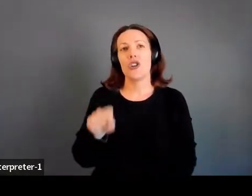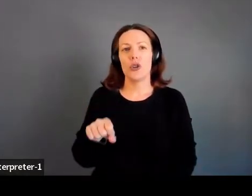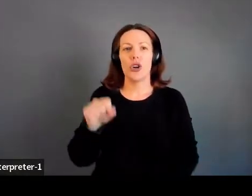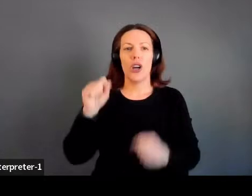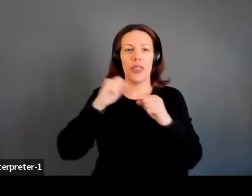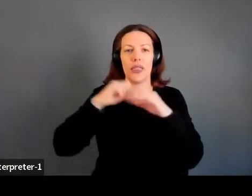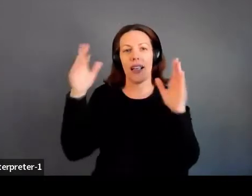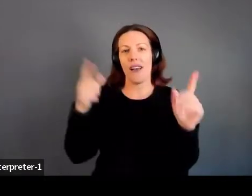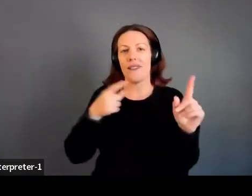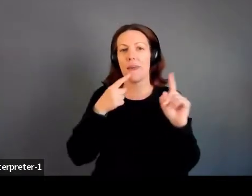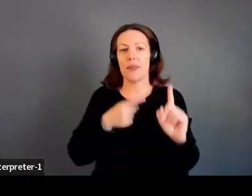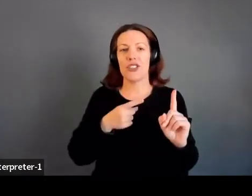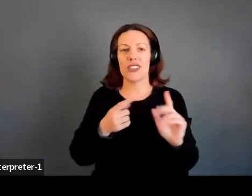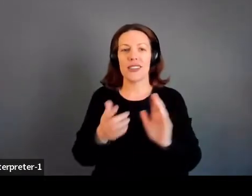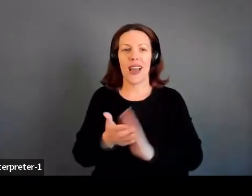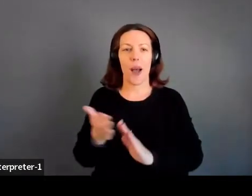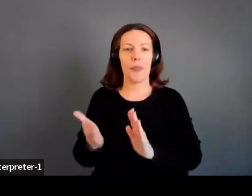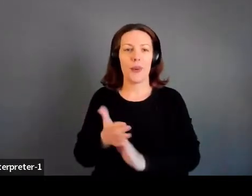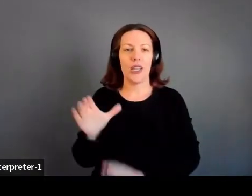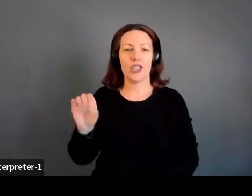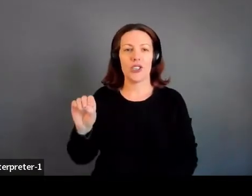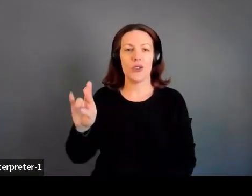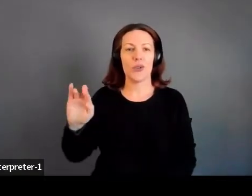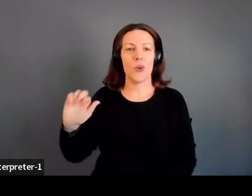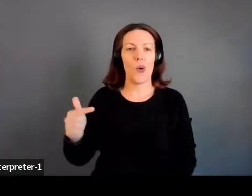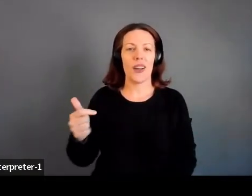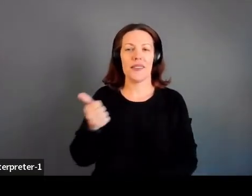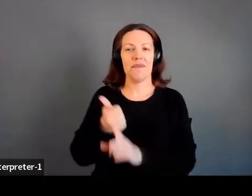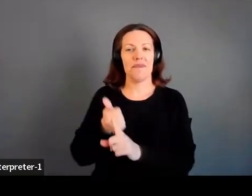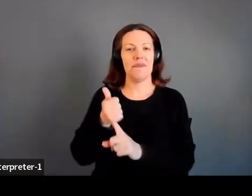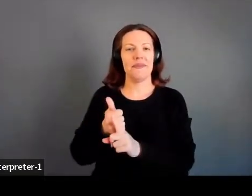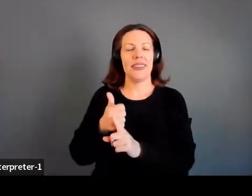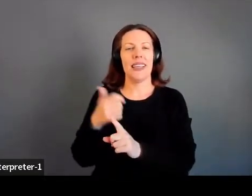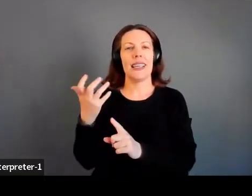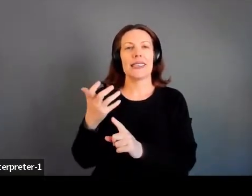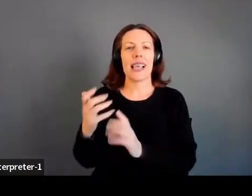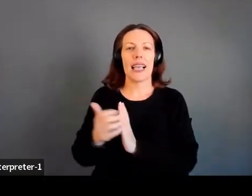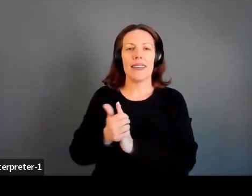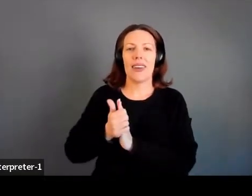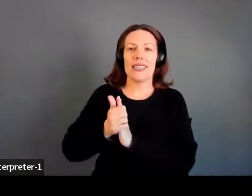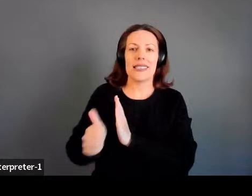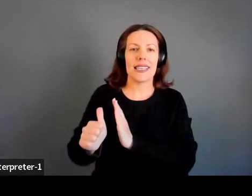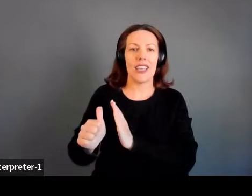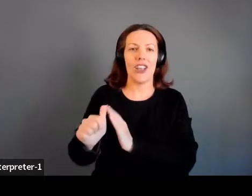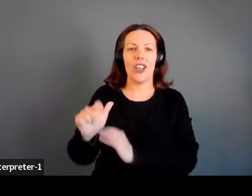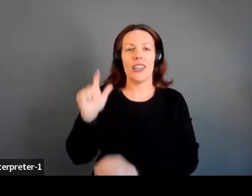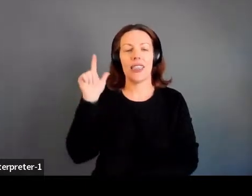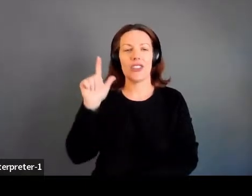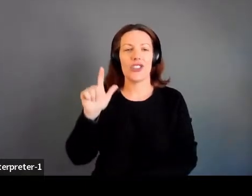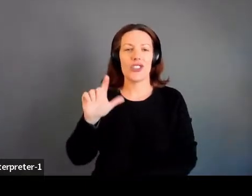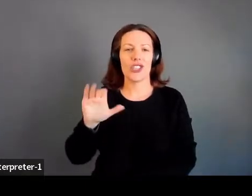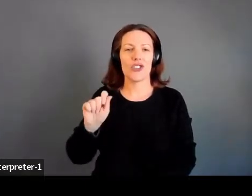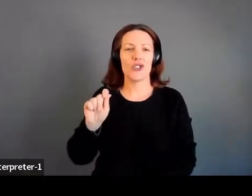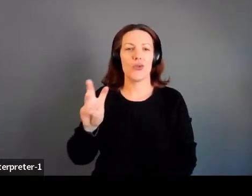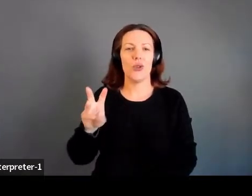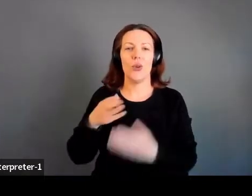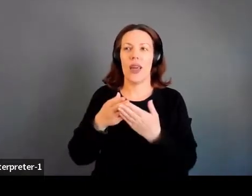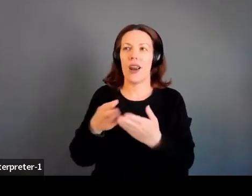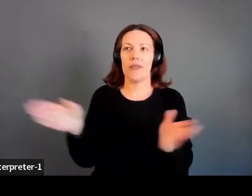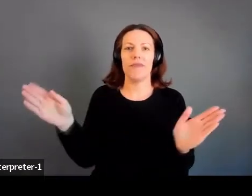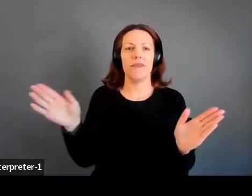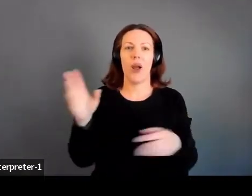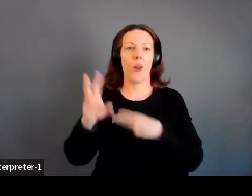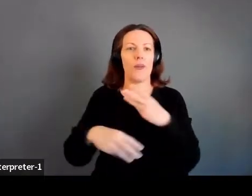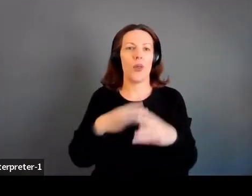the mission operations org as, you know, a very skilled logistics crew all over the world who are just incredibly